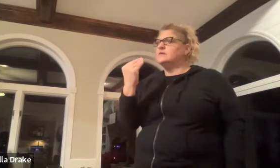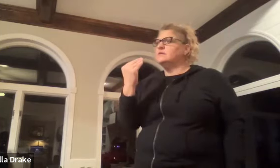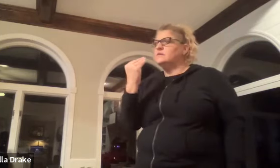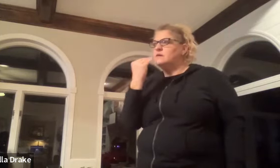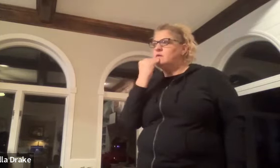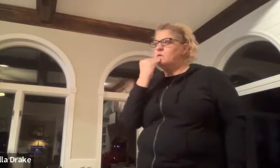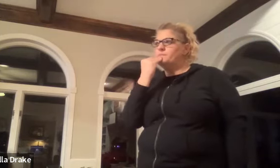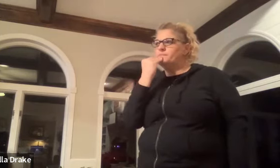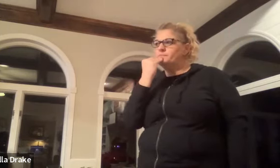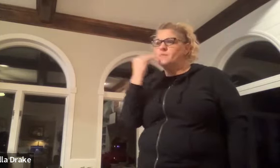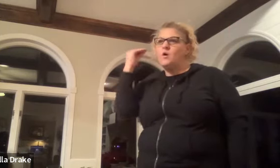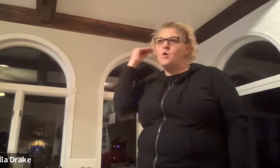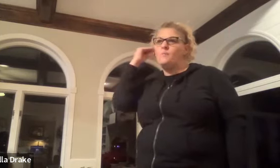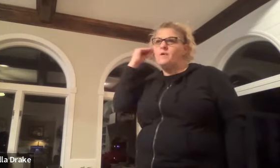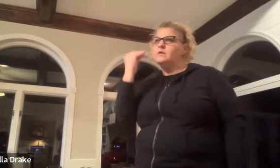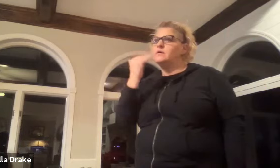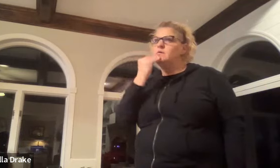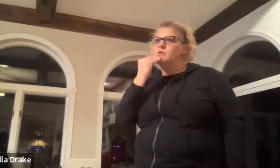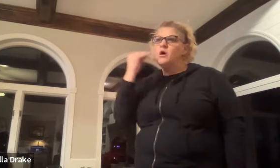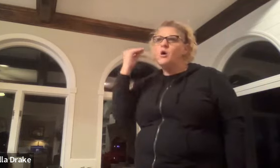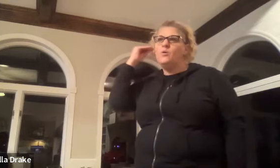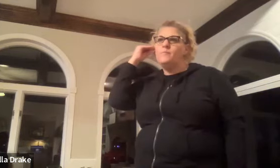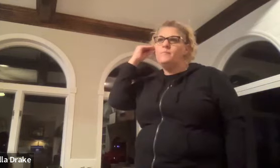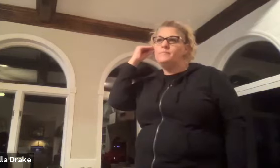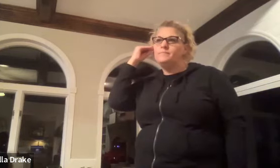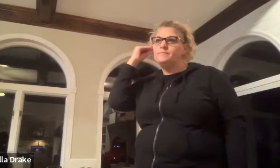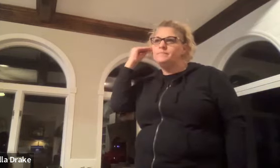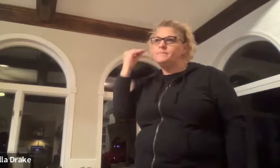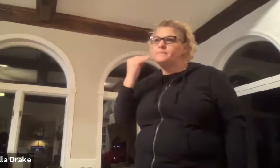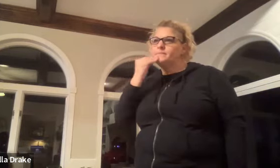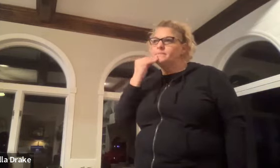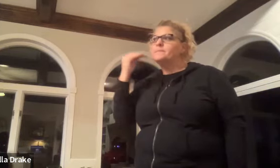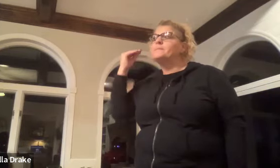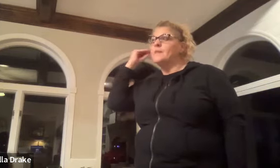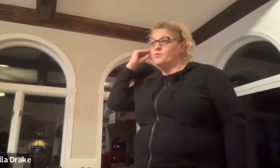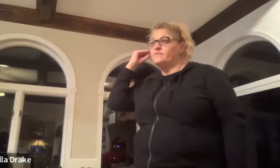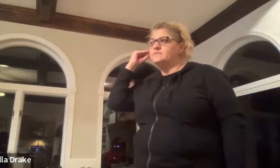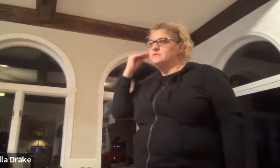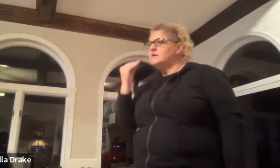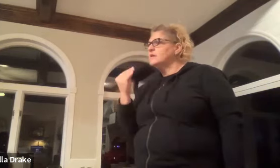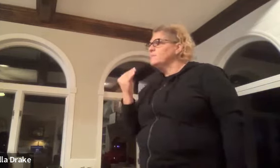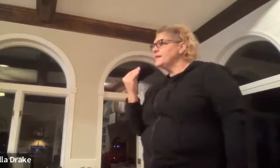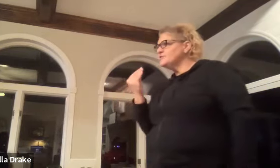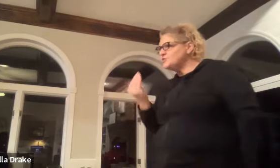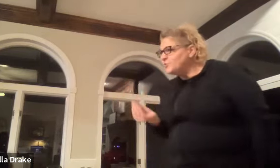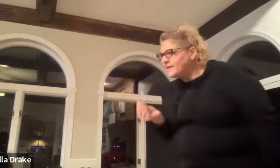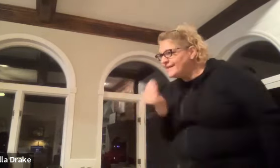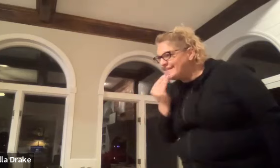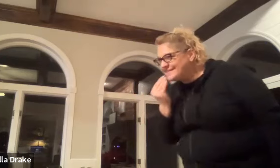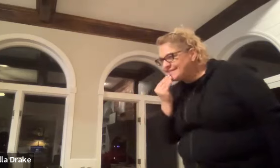home home home oh it moves it moves okay because you eat